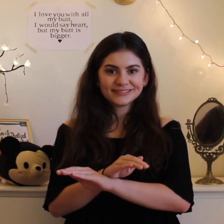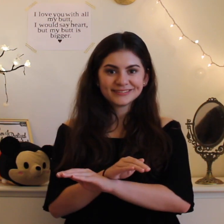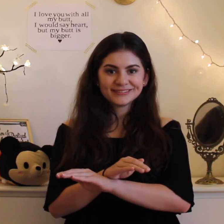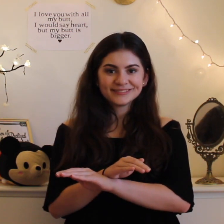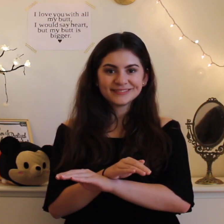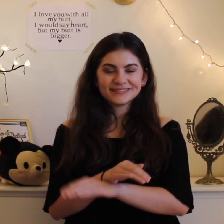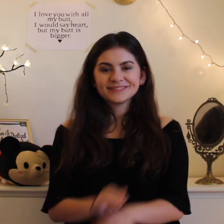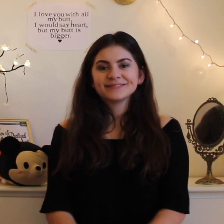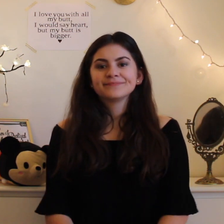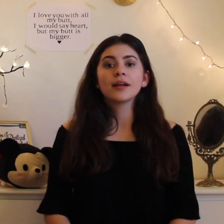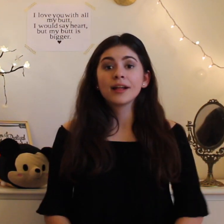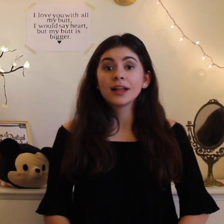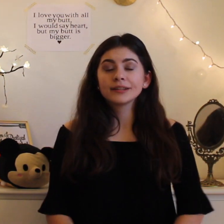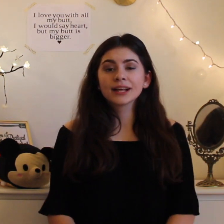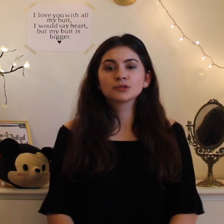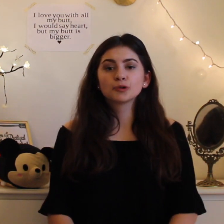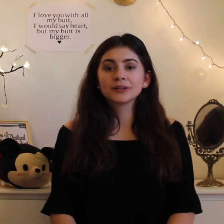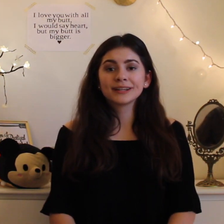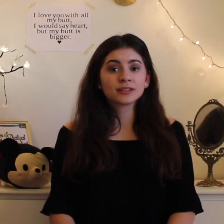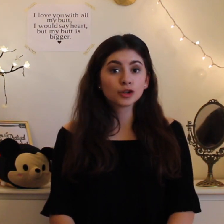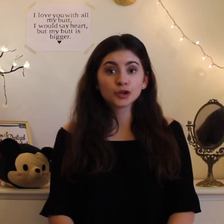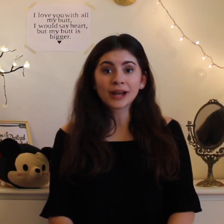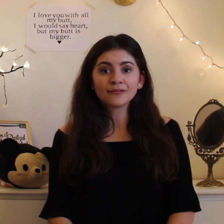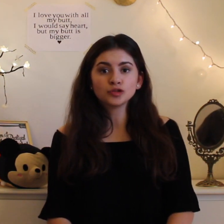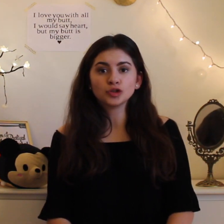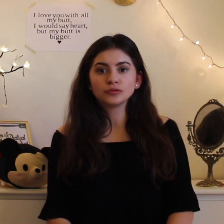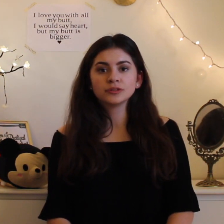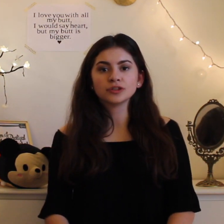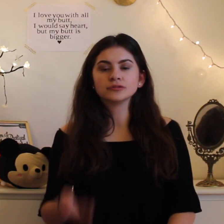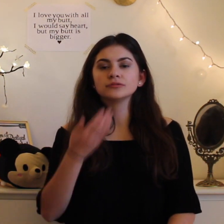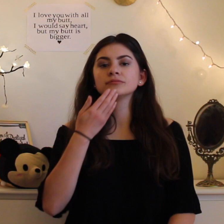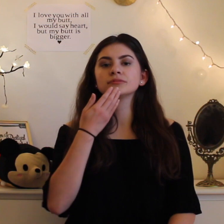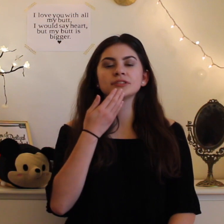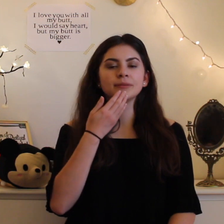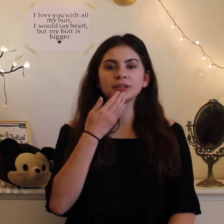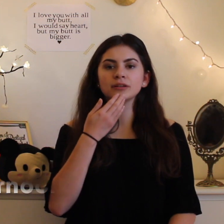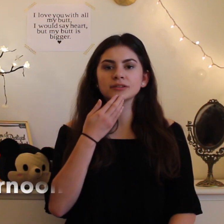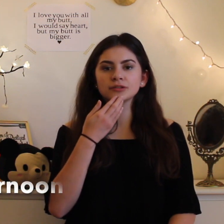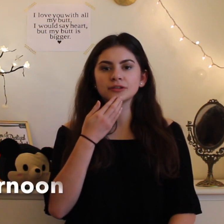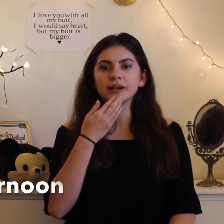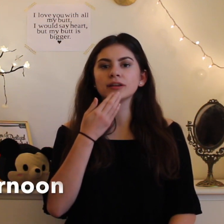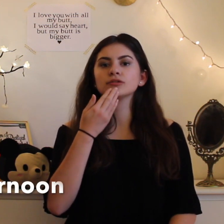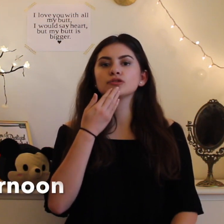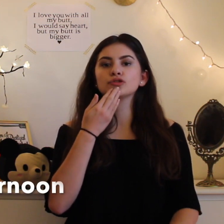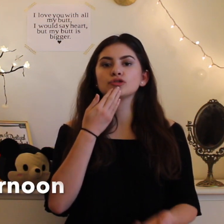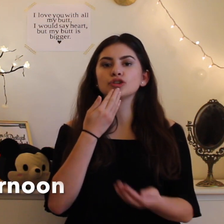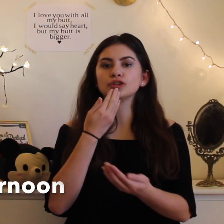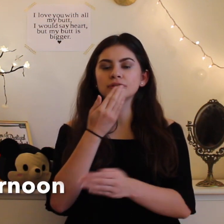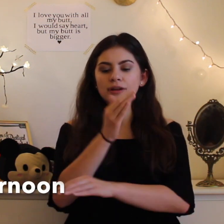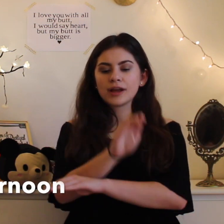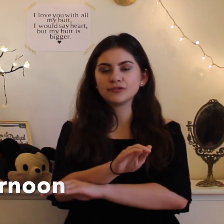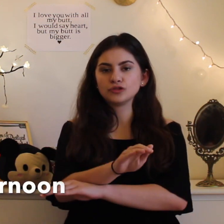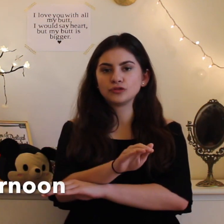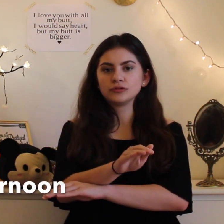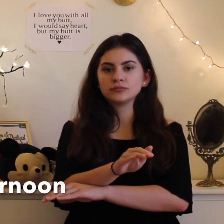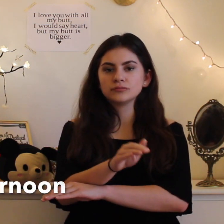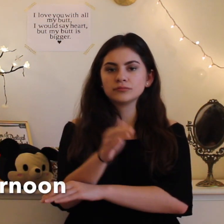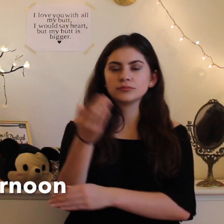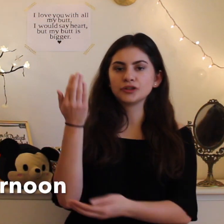next word is good afternoon so the same thing is good night good afternoon well